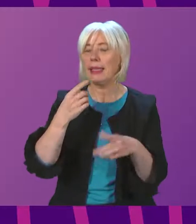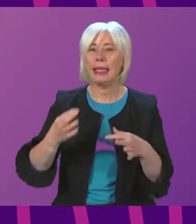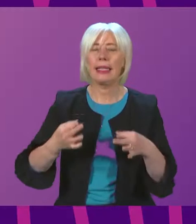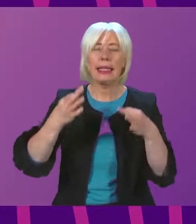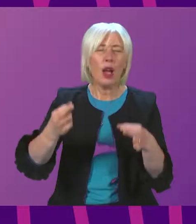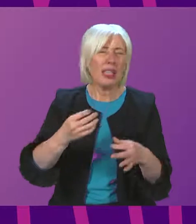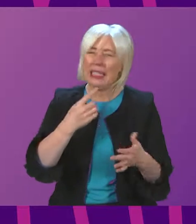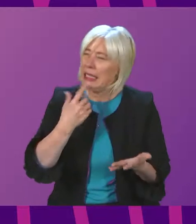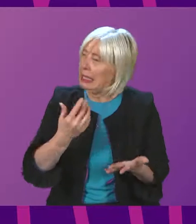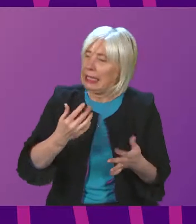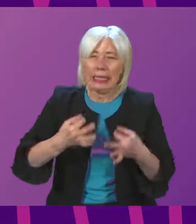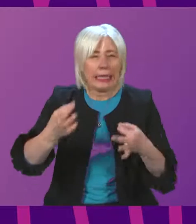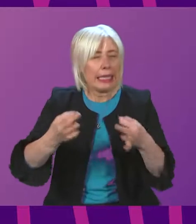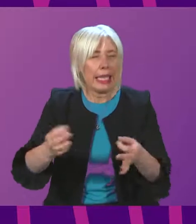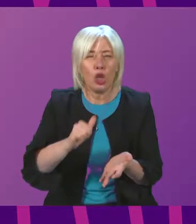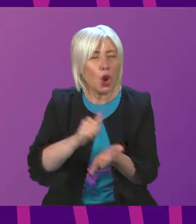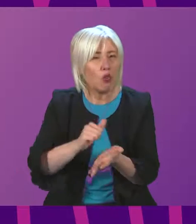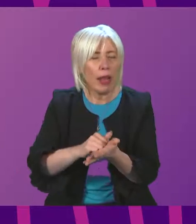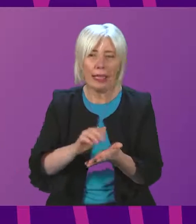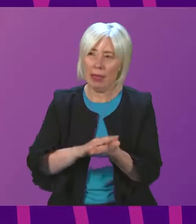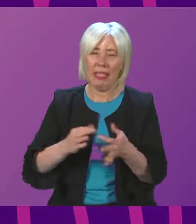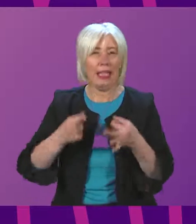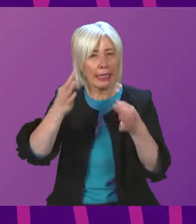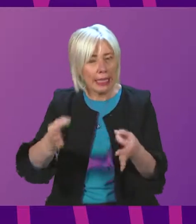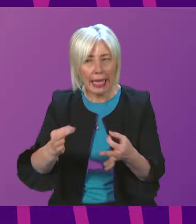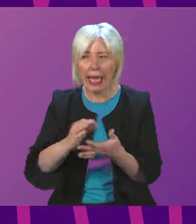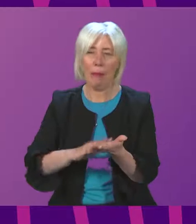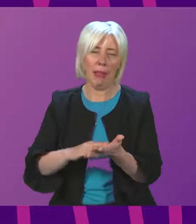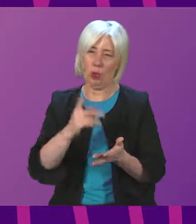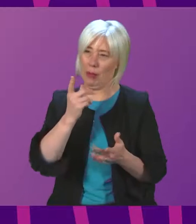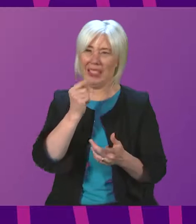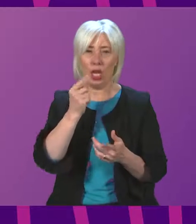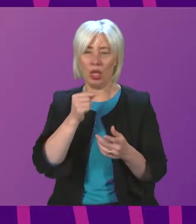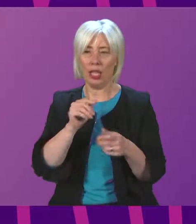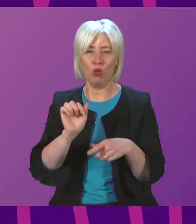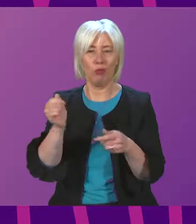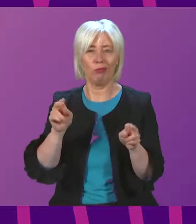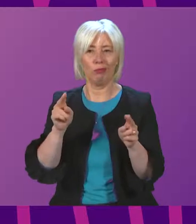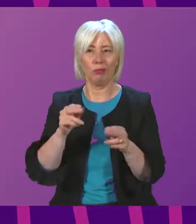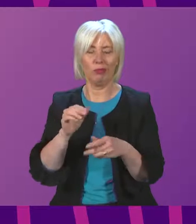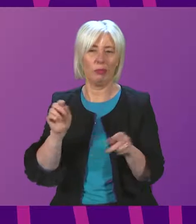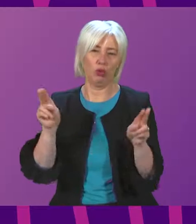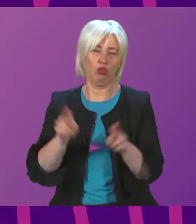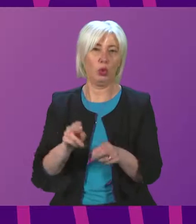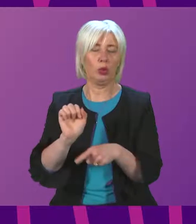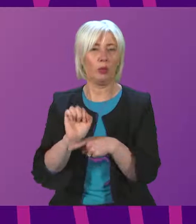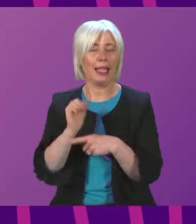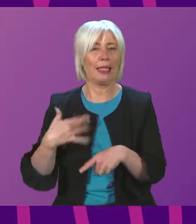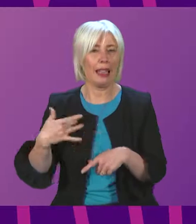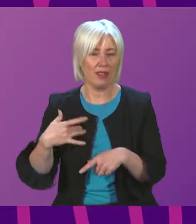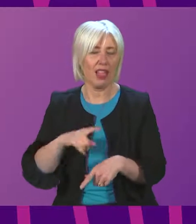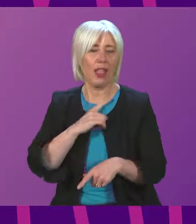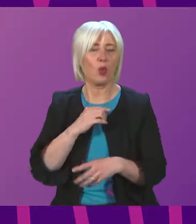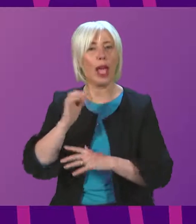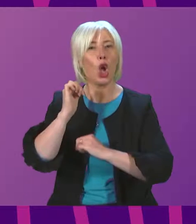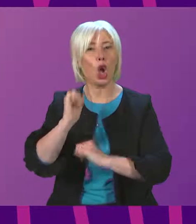not right, as any delay to the regulation is a delay to a measure that has the potential to protect lives. And that's why we remain committed to bringing in these new